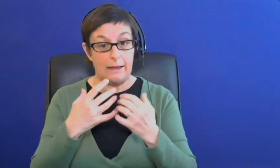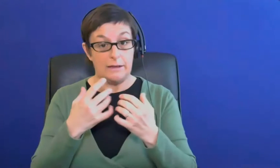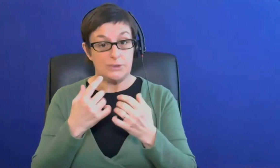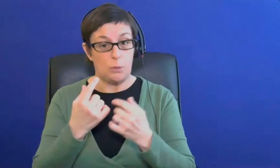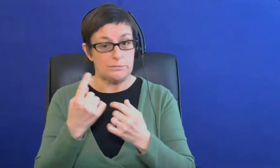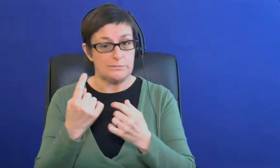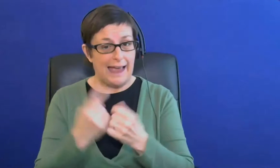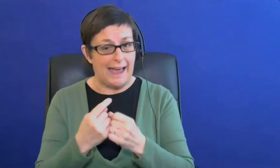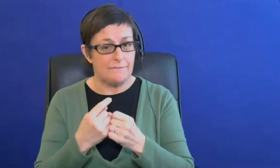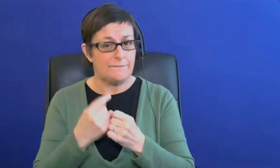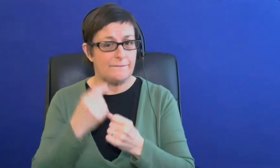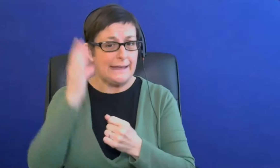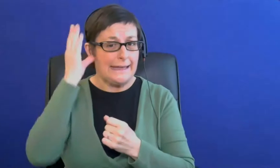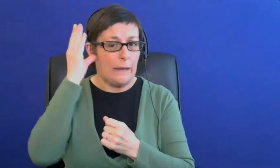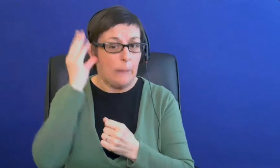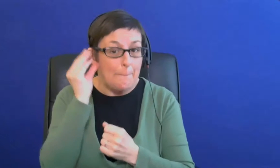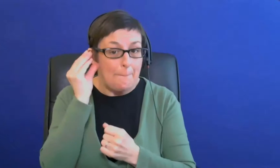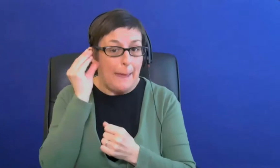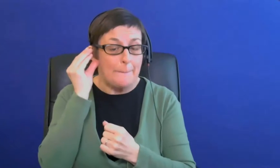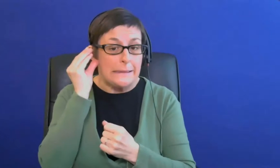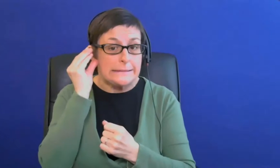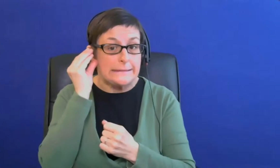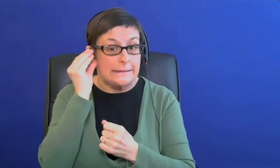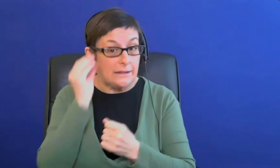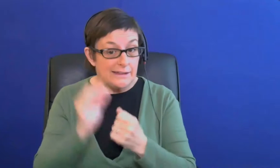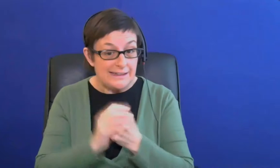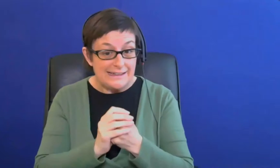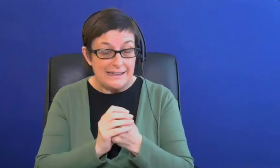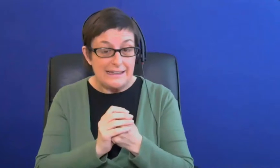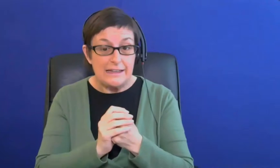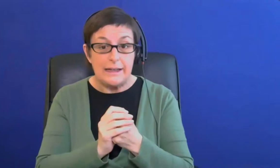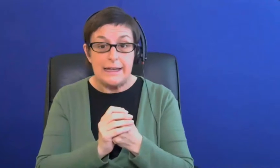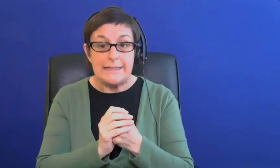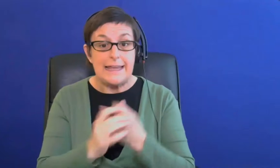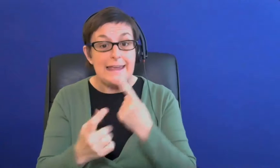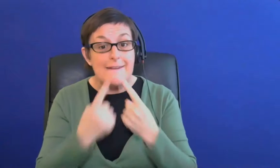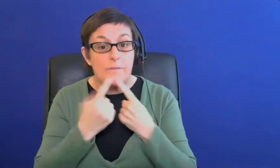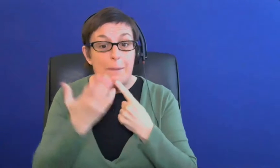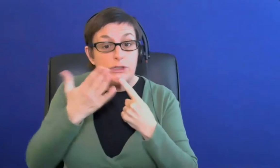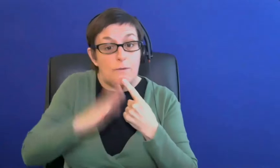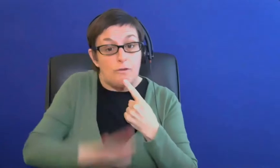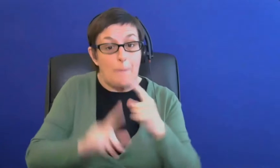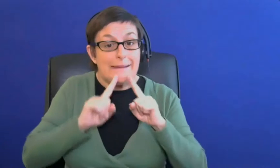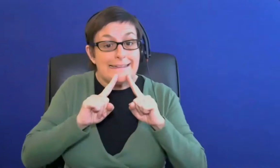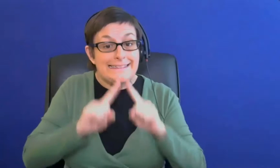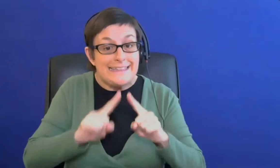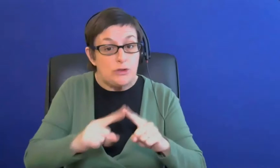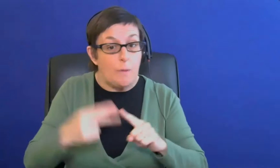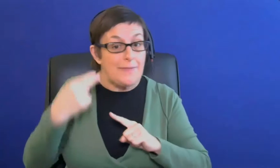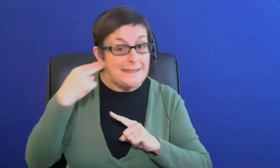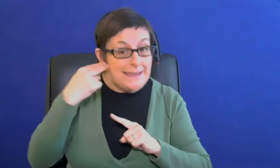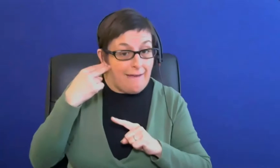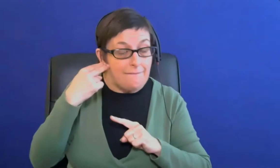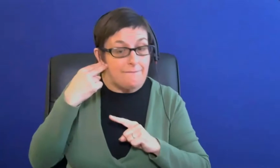would the following evidence be sufficient so dated information from the teacher of the death and the letter from the audiology